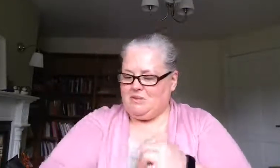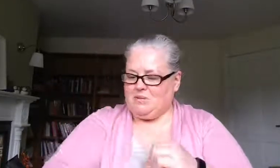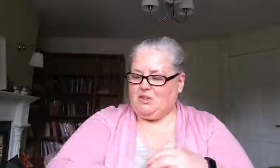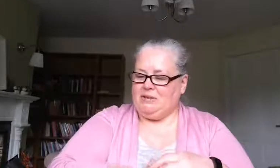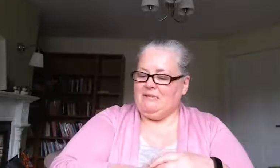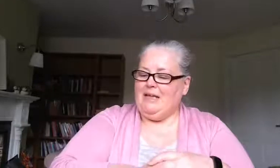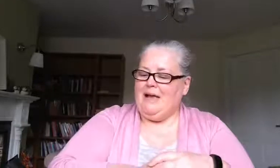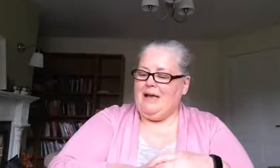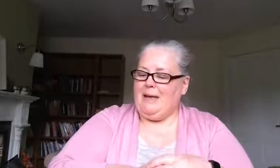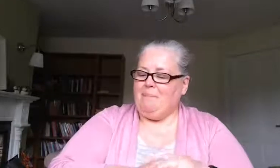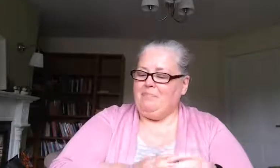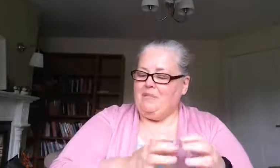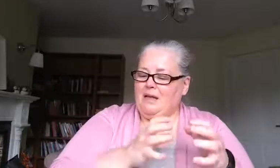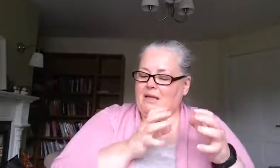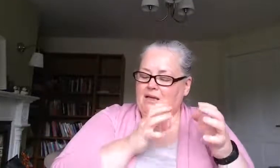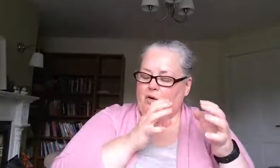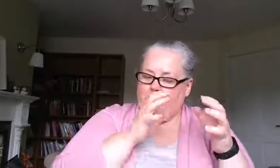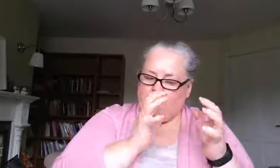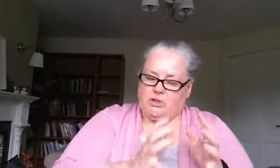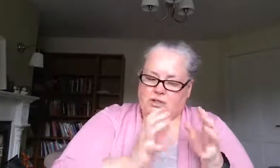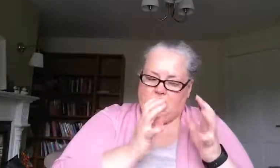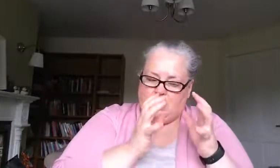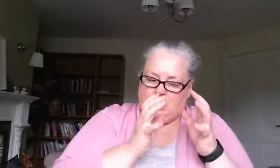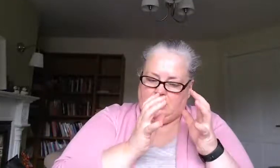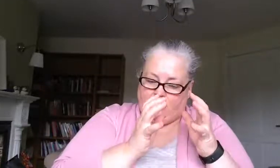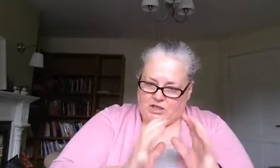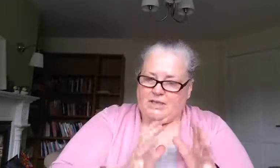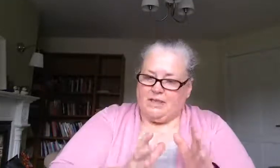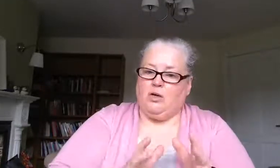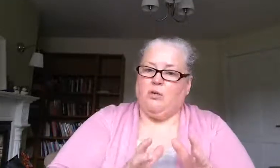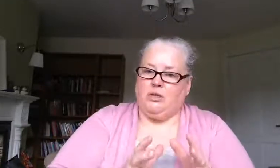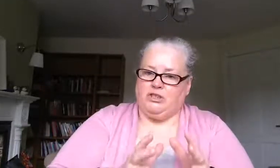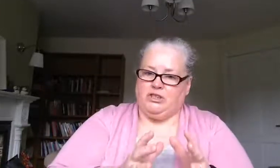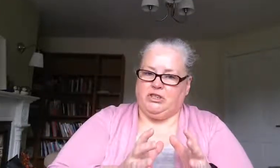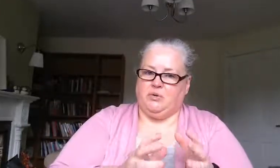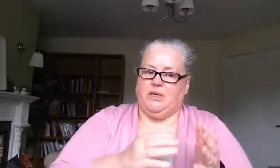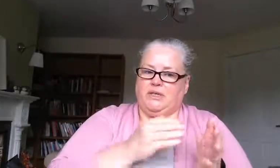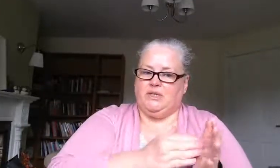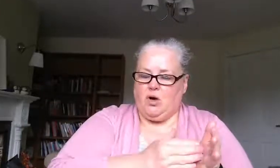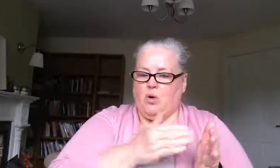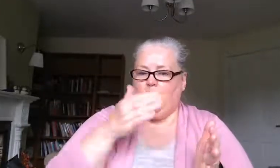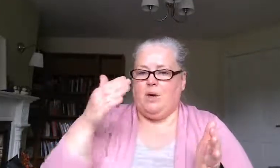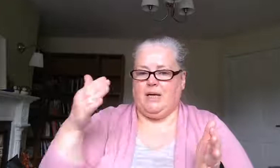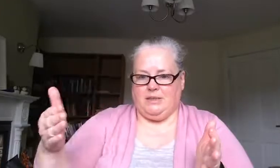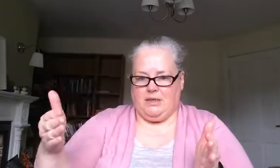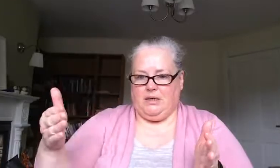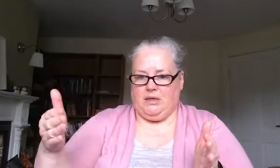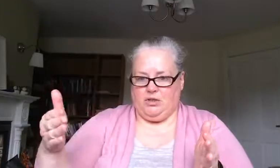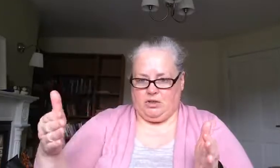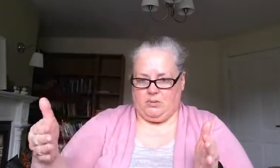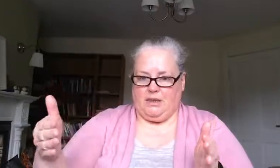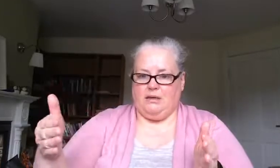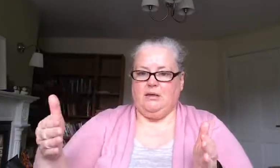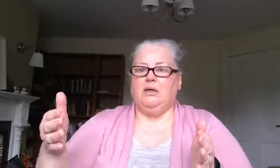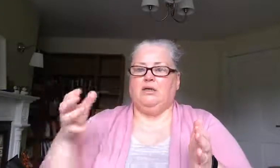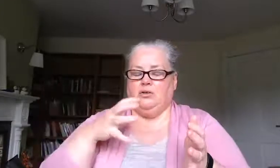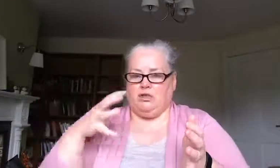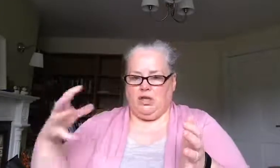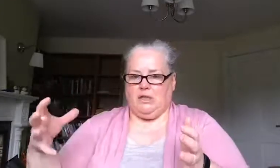this morning um you know but the first thing they're going to want you to do is go and see your gp your child's